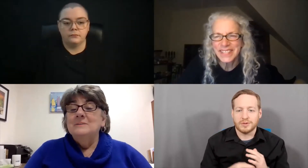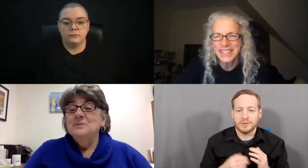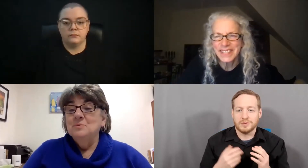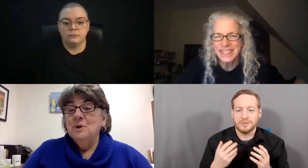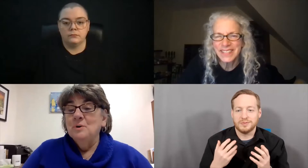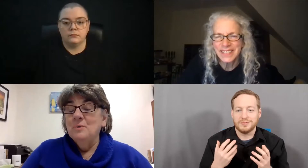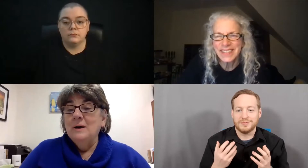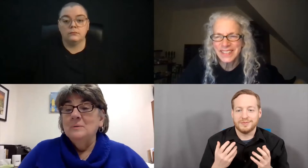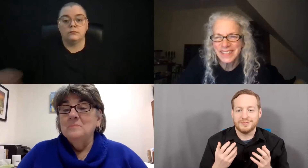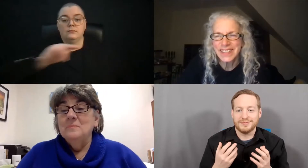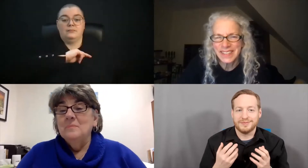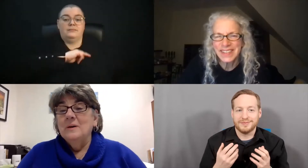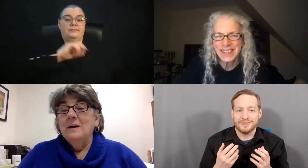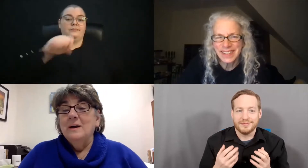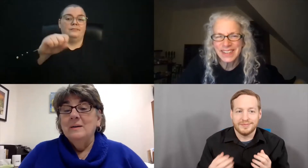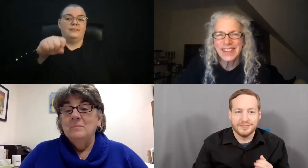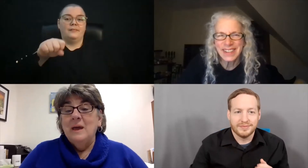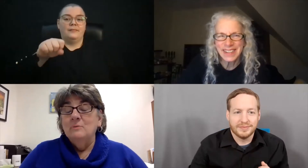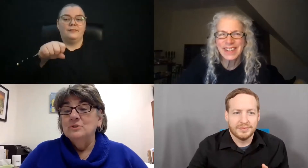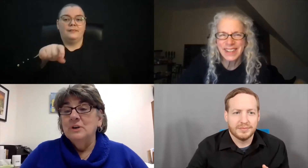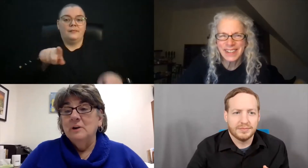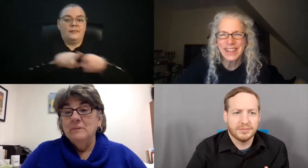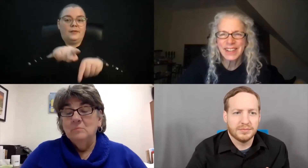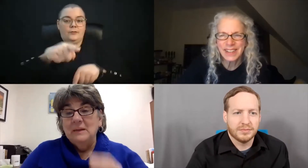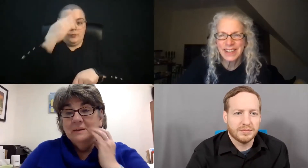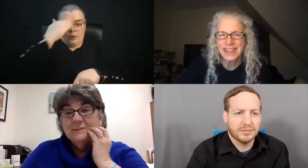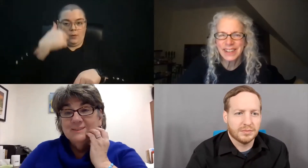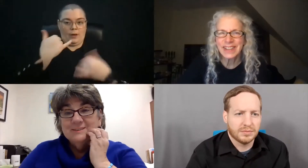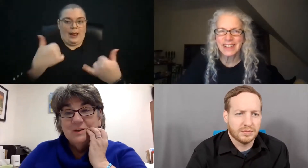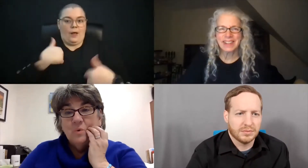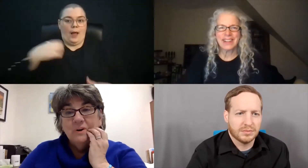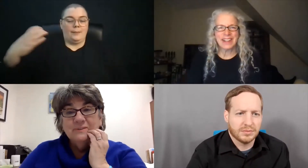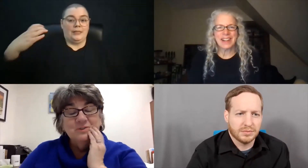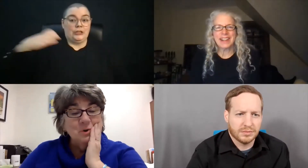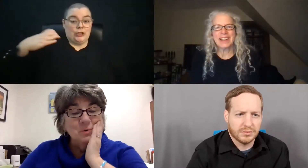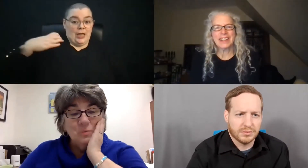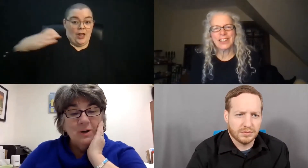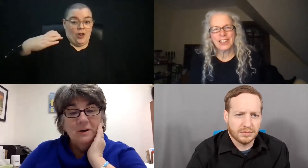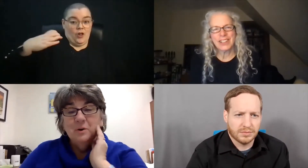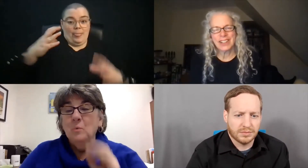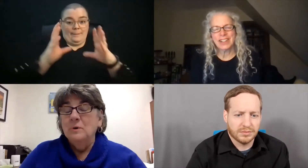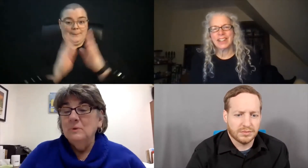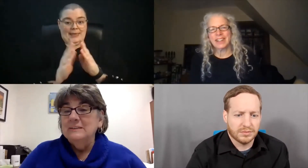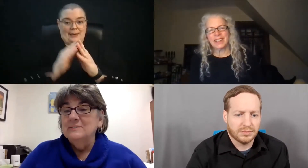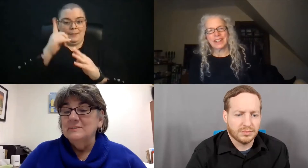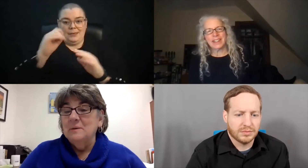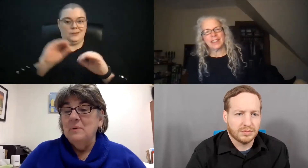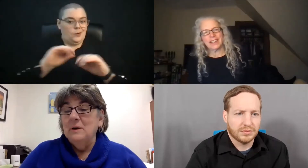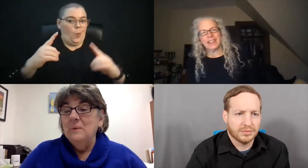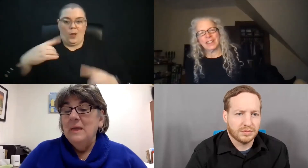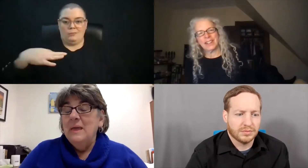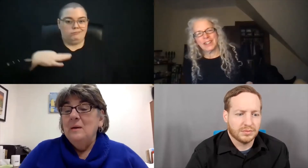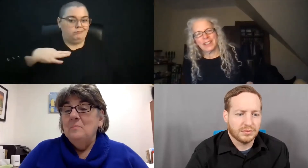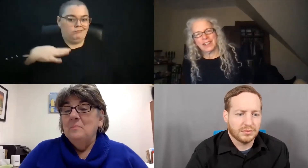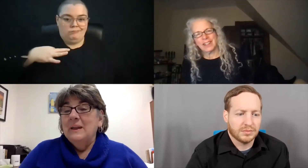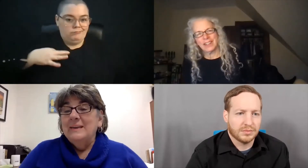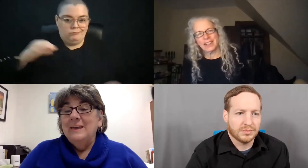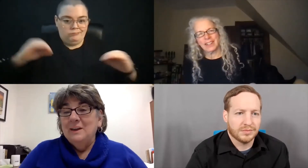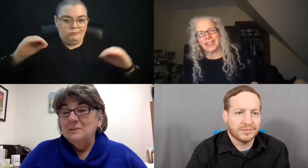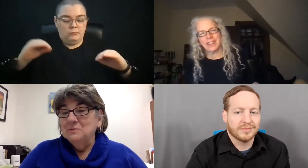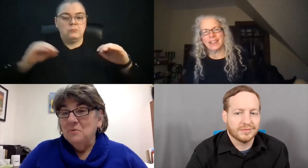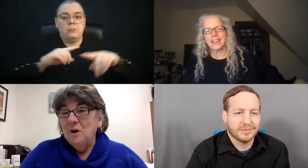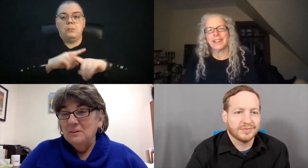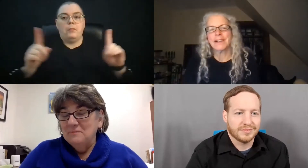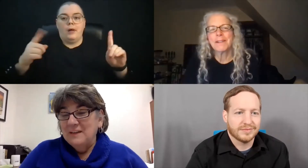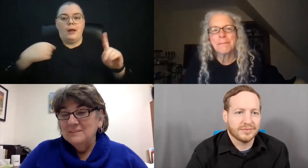As you know, I am now chairing the meeting, since there was no one willing to step up. But I